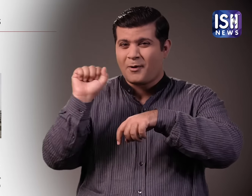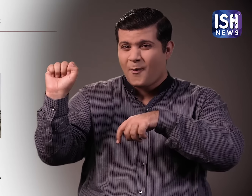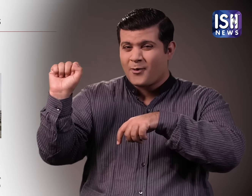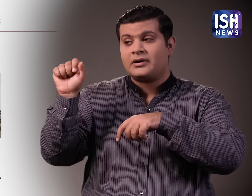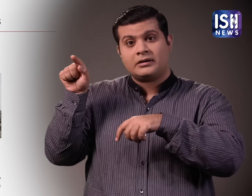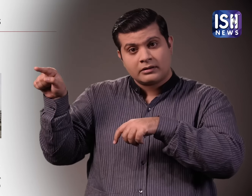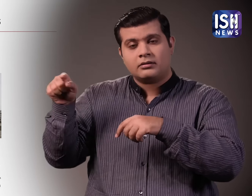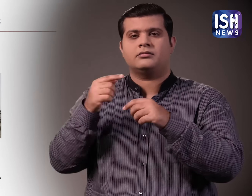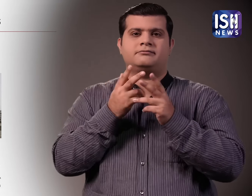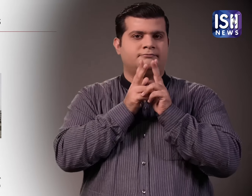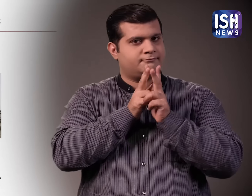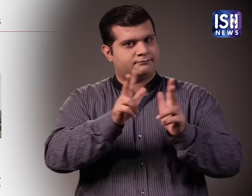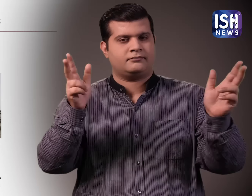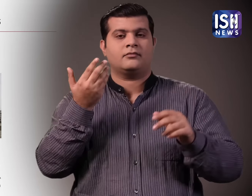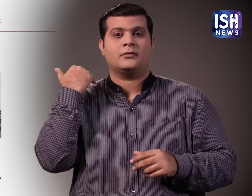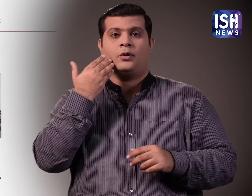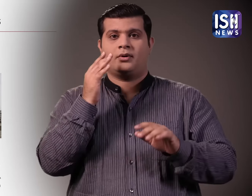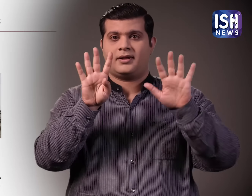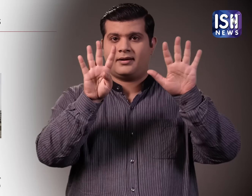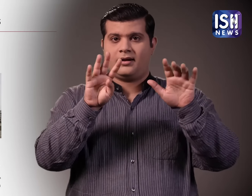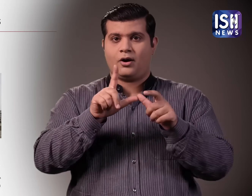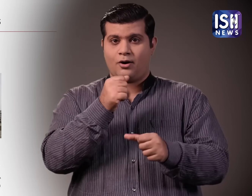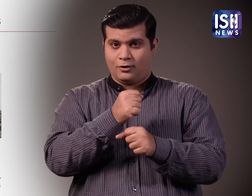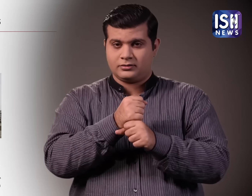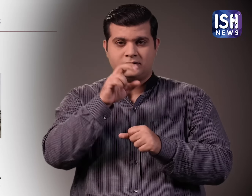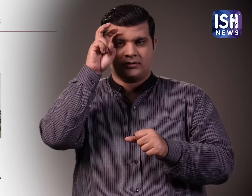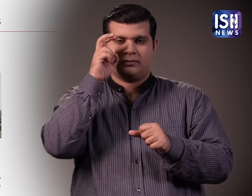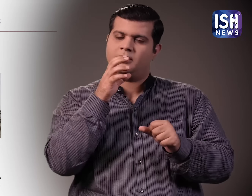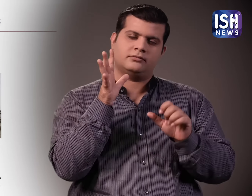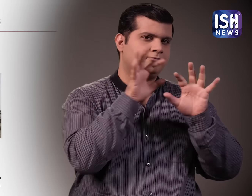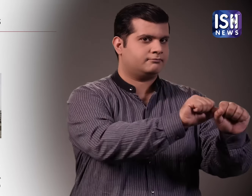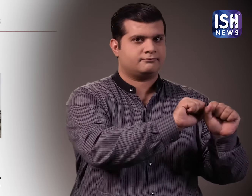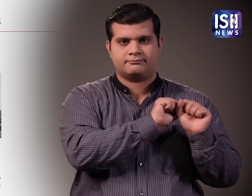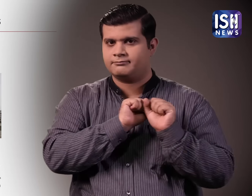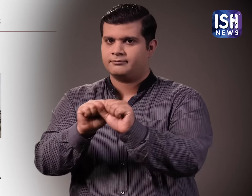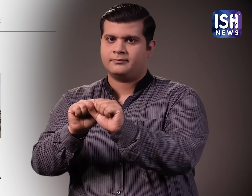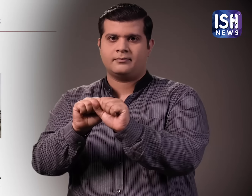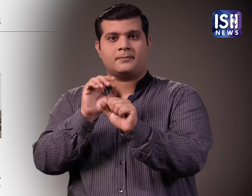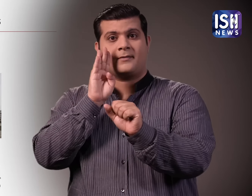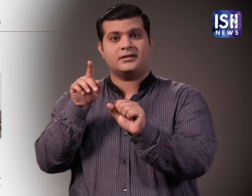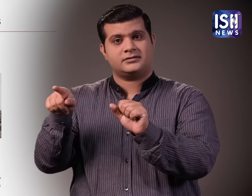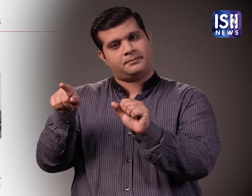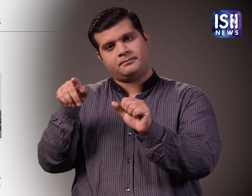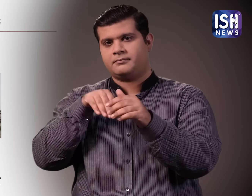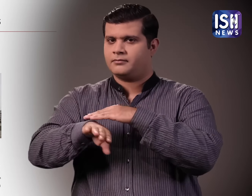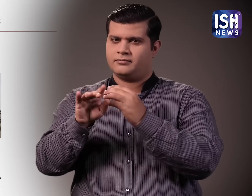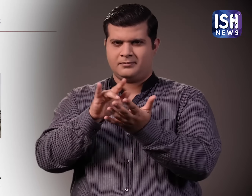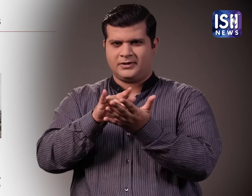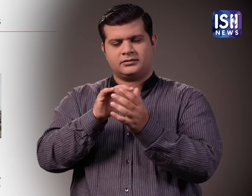in Belgium's Brussels, there is a newspaper called the Brussels Times. They announced on 9th August that